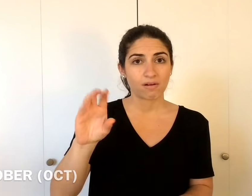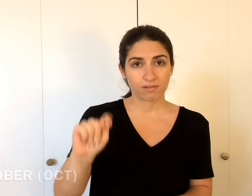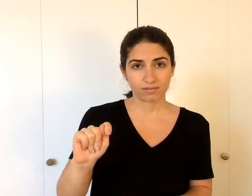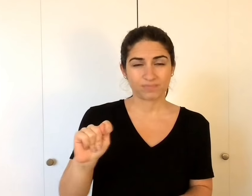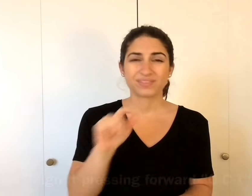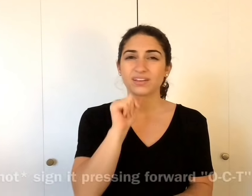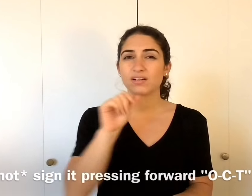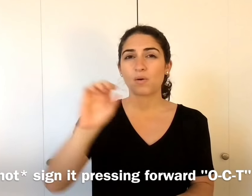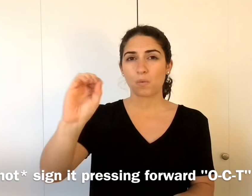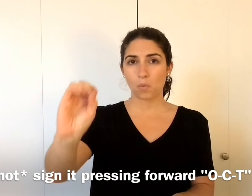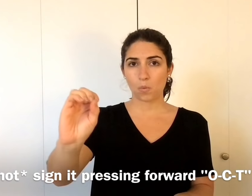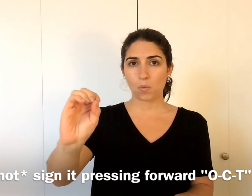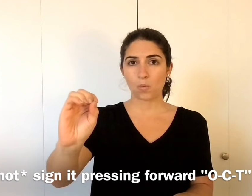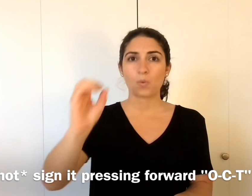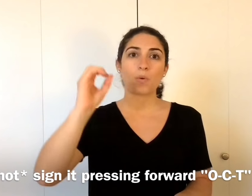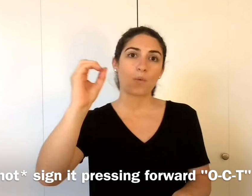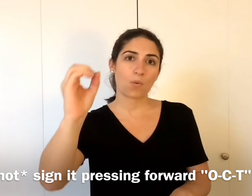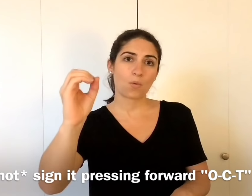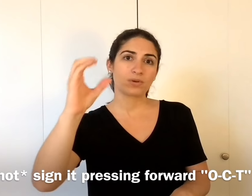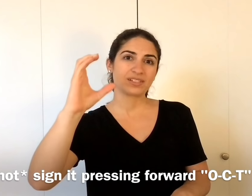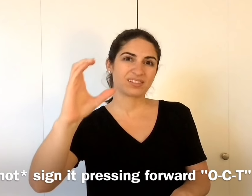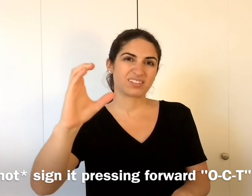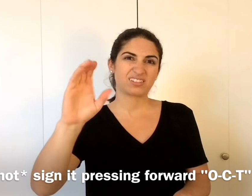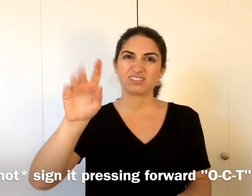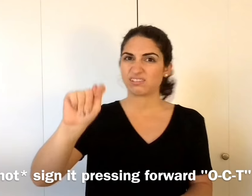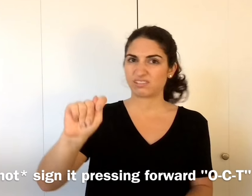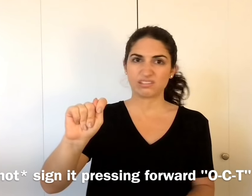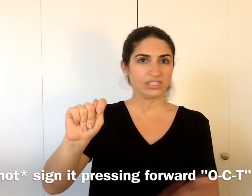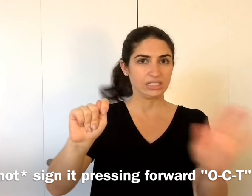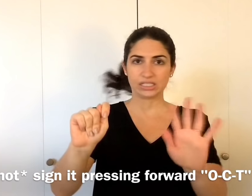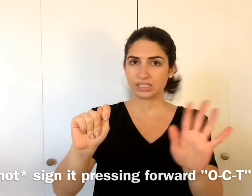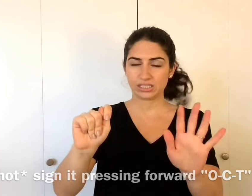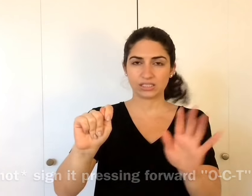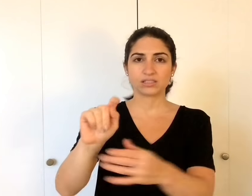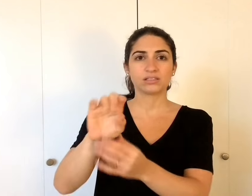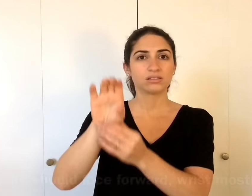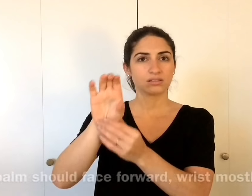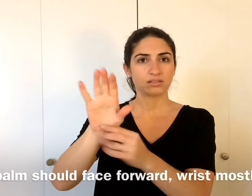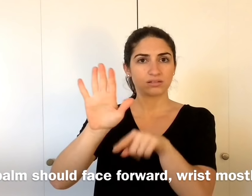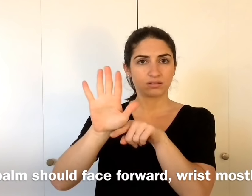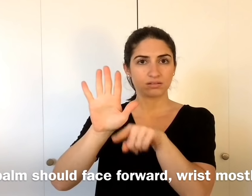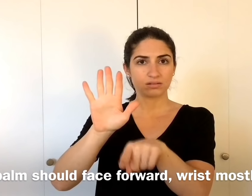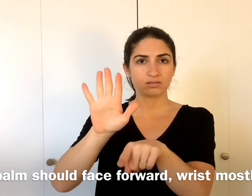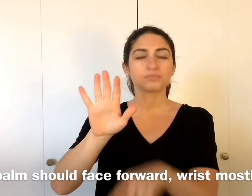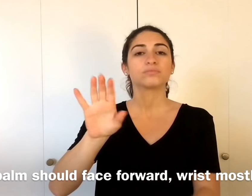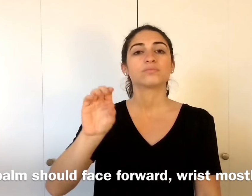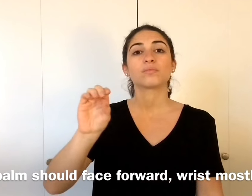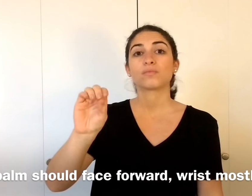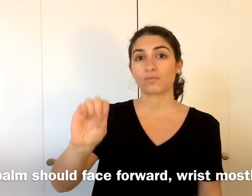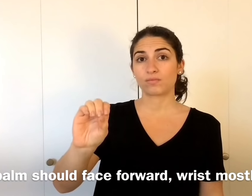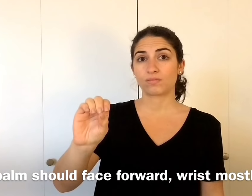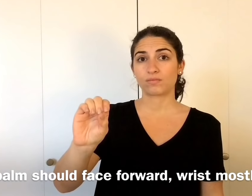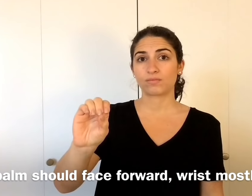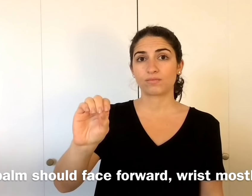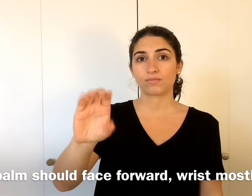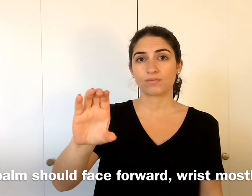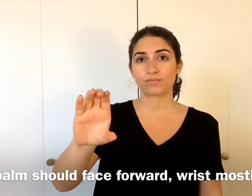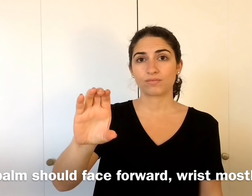October. Don't press it or hold it sideways like that. Instead, palm faces forward. O